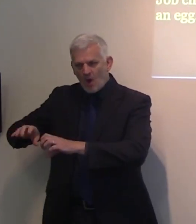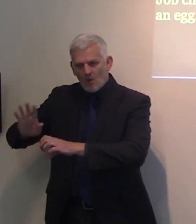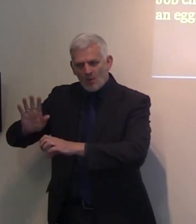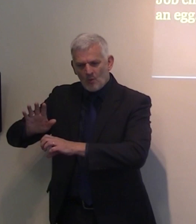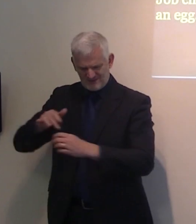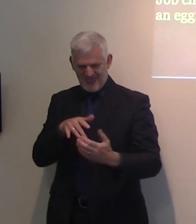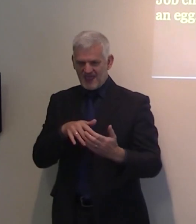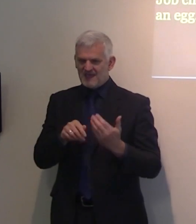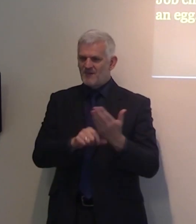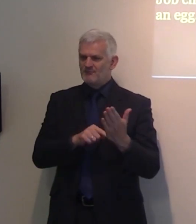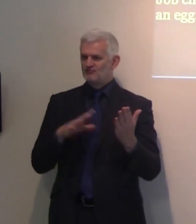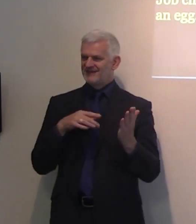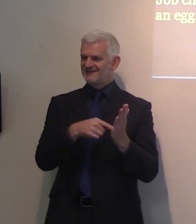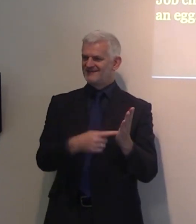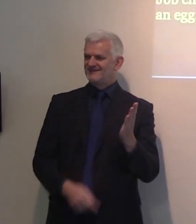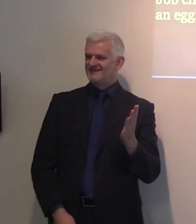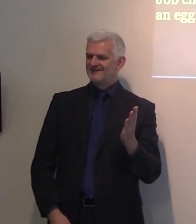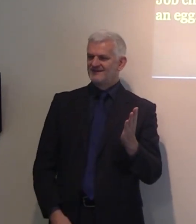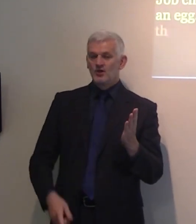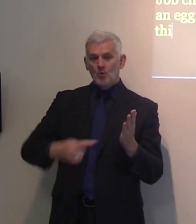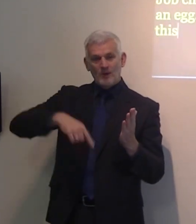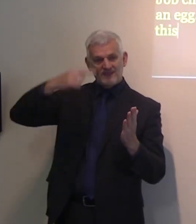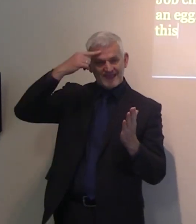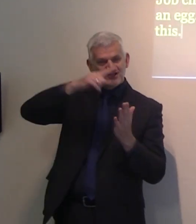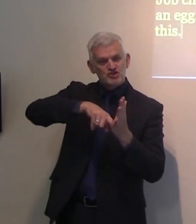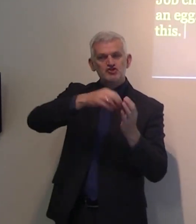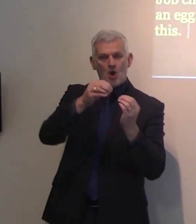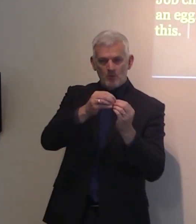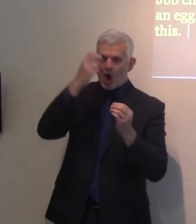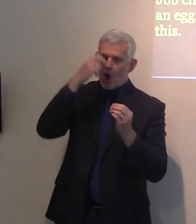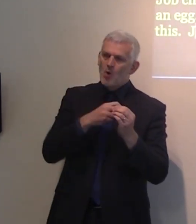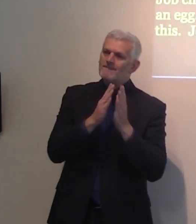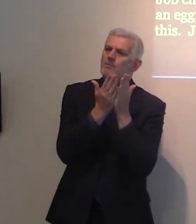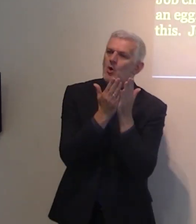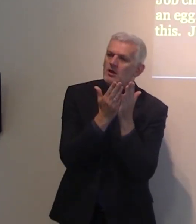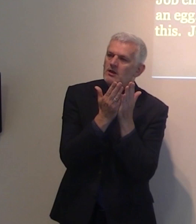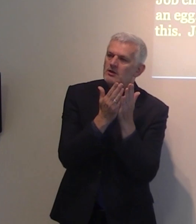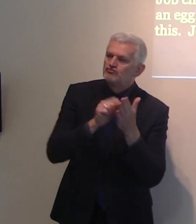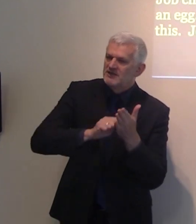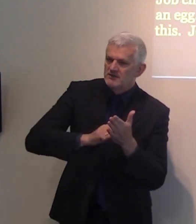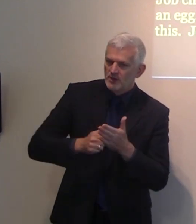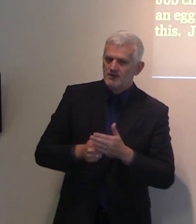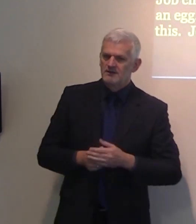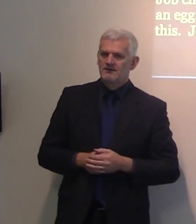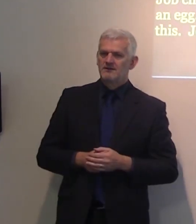Job was actually the first book, the oldest book of the Bible. So before time, before